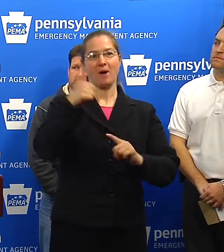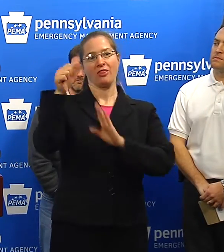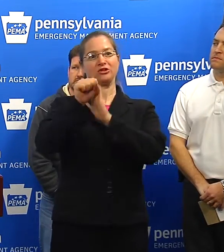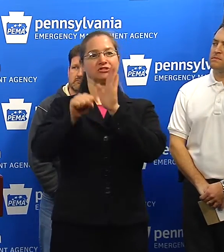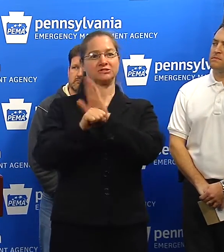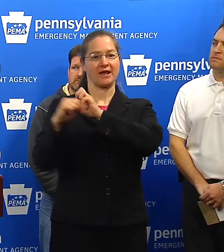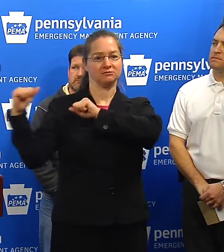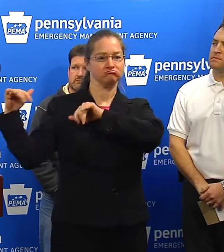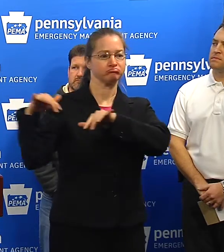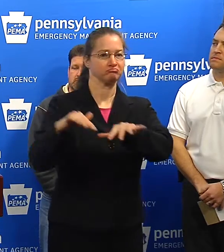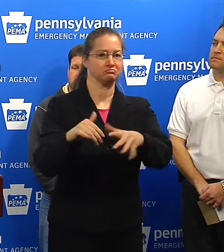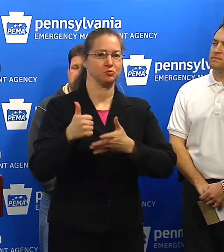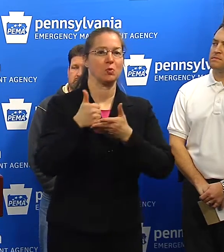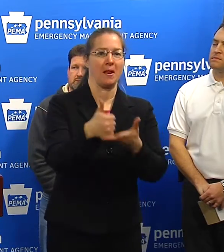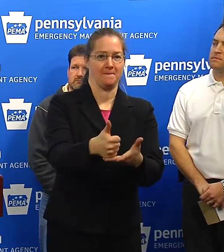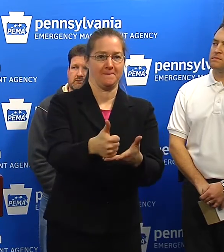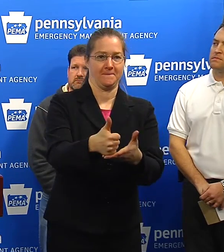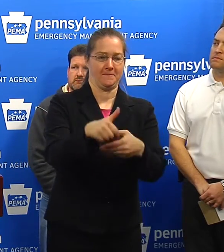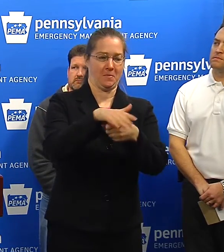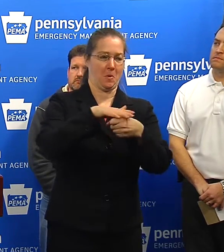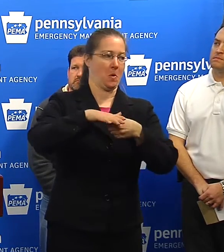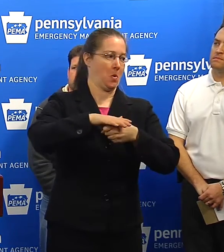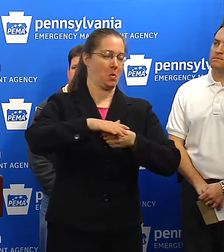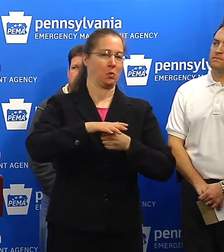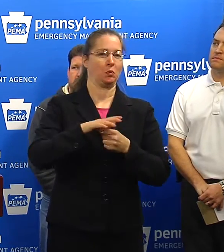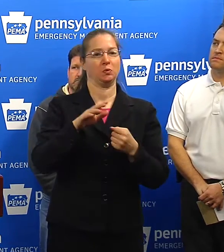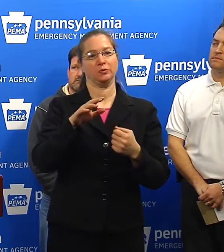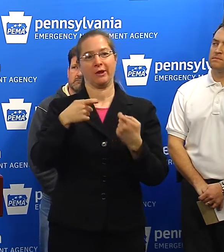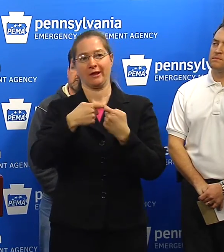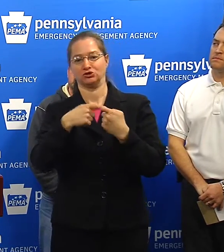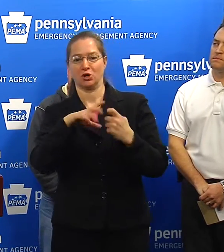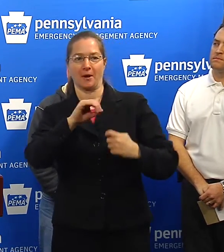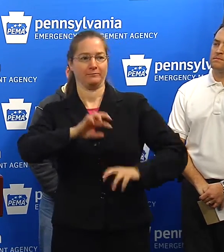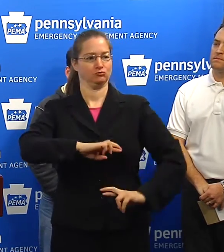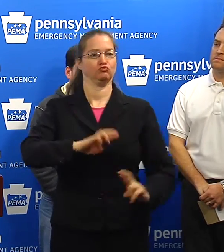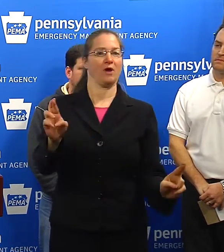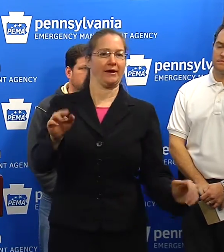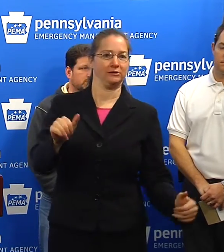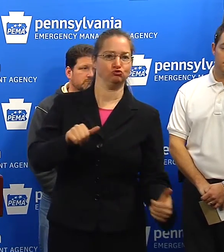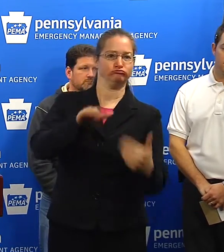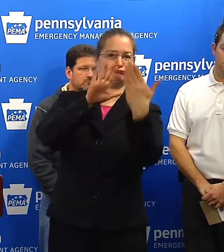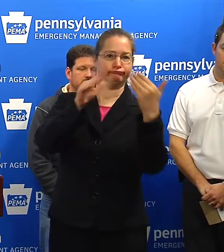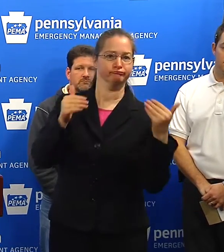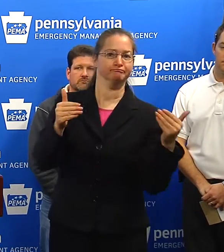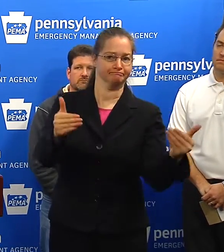state to help local utilities address the issues as they arise.